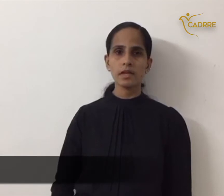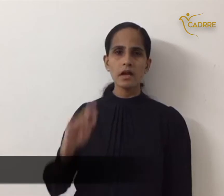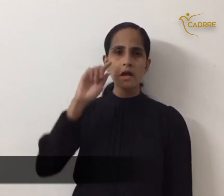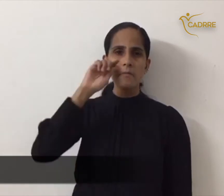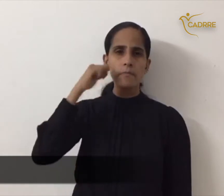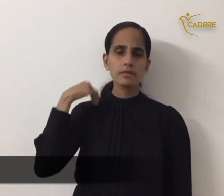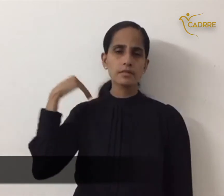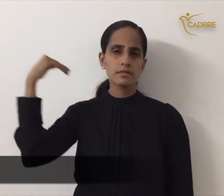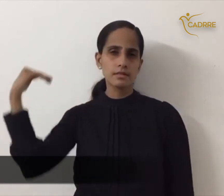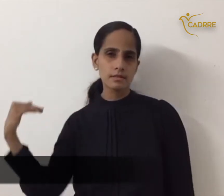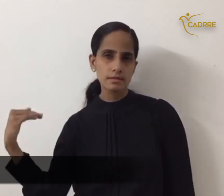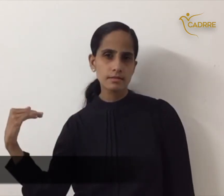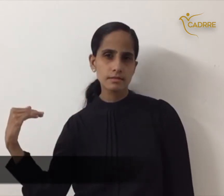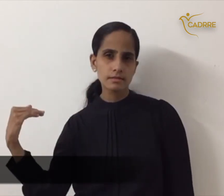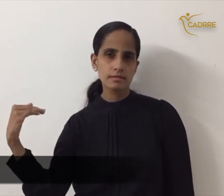younger brother